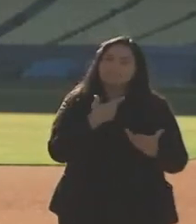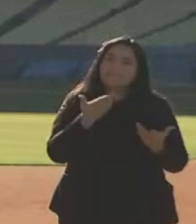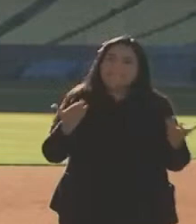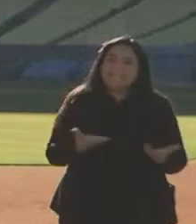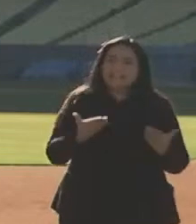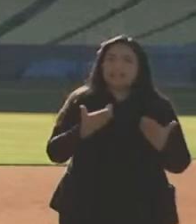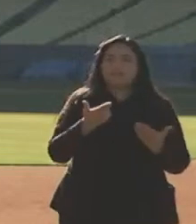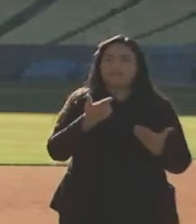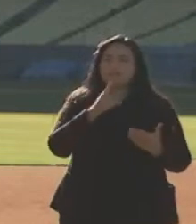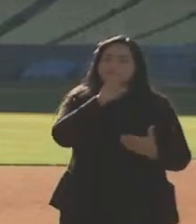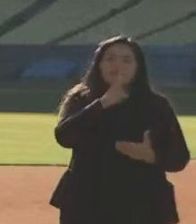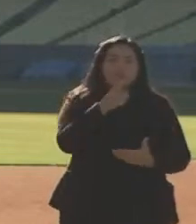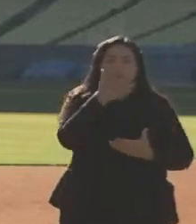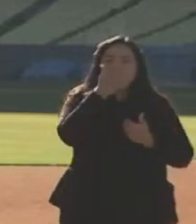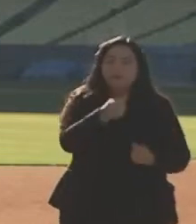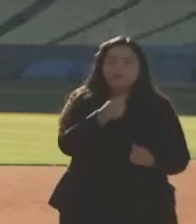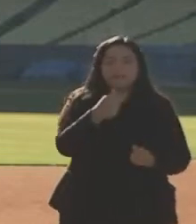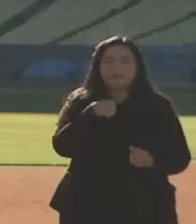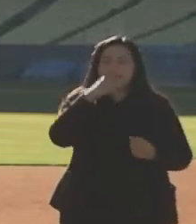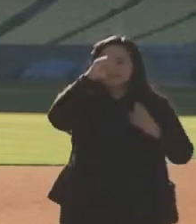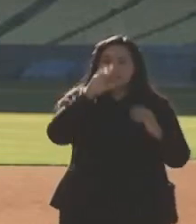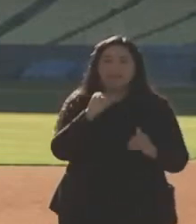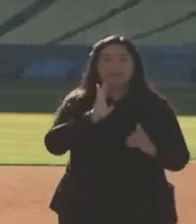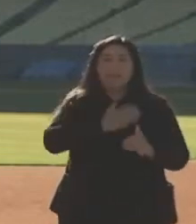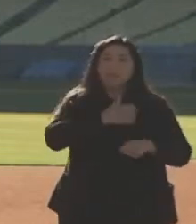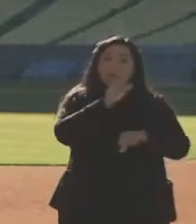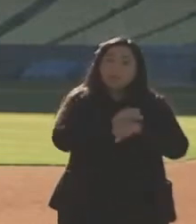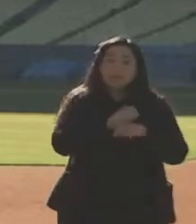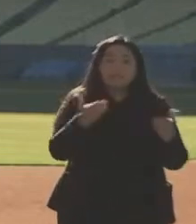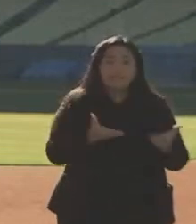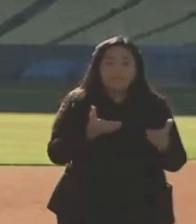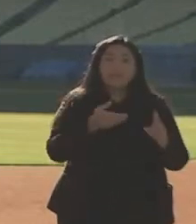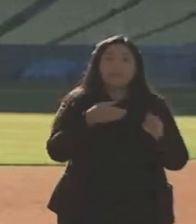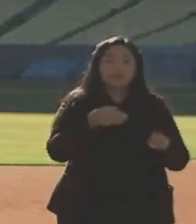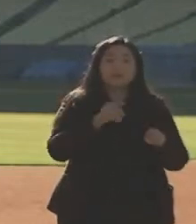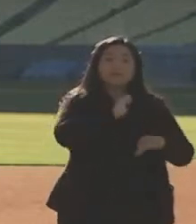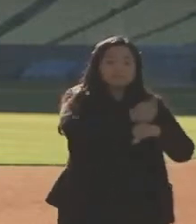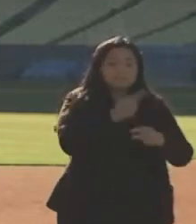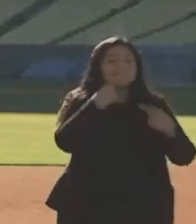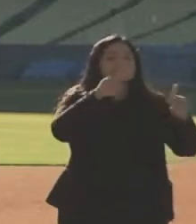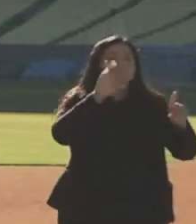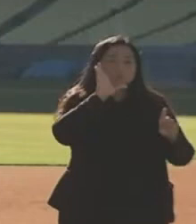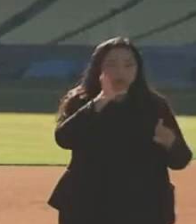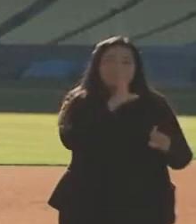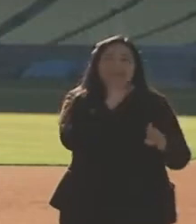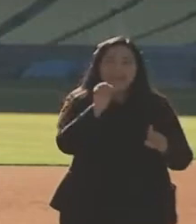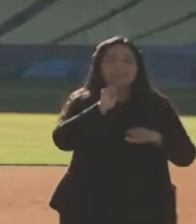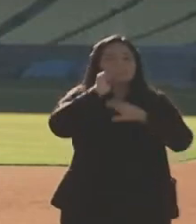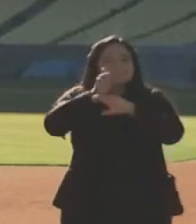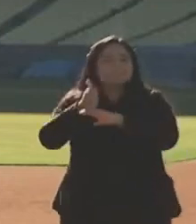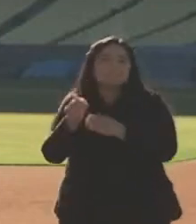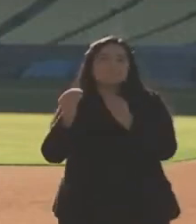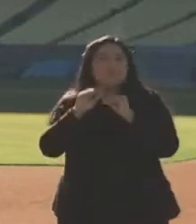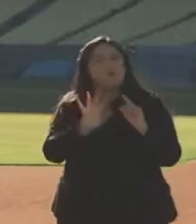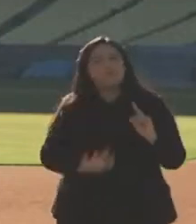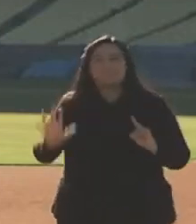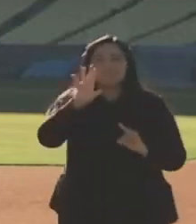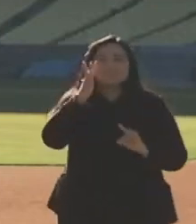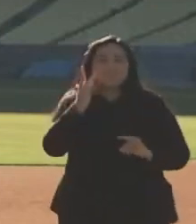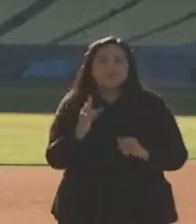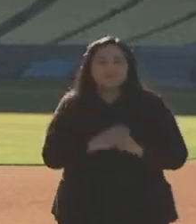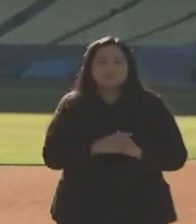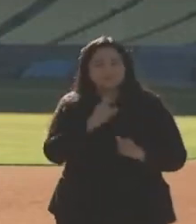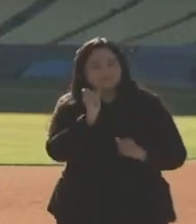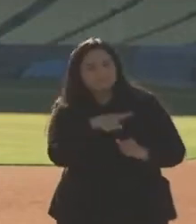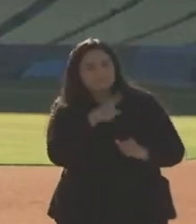and will build on the work that's been done here and we can replicate sites like this up and out the state of California. Do you disagree with the